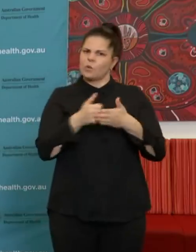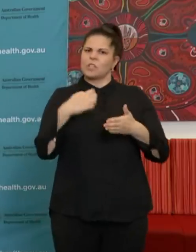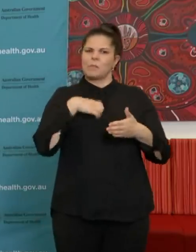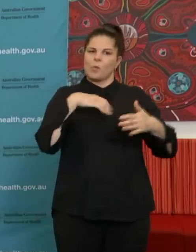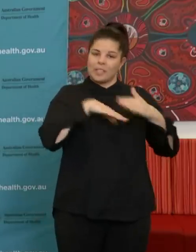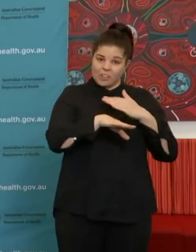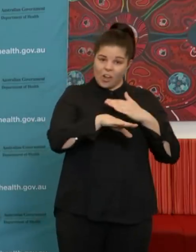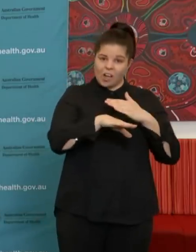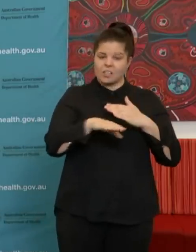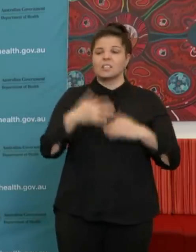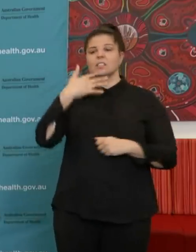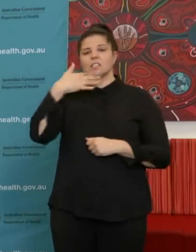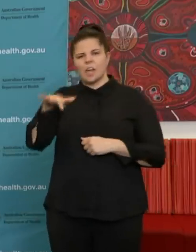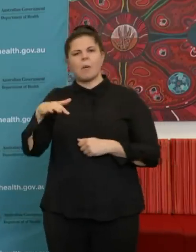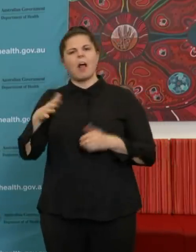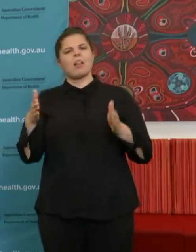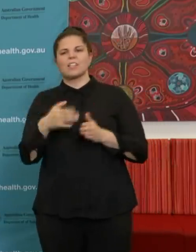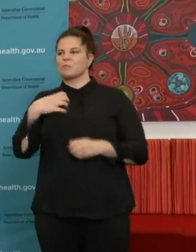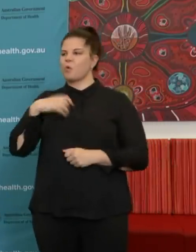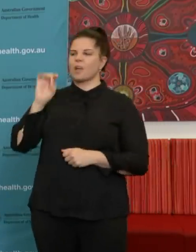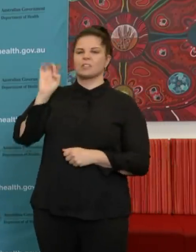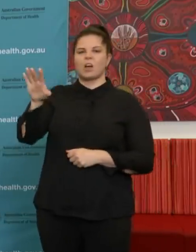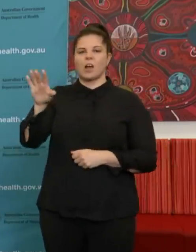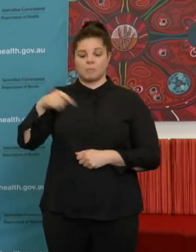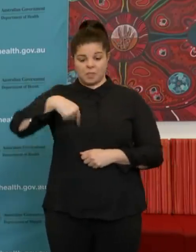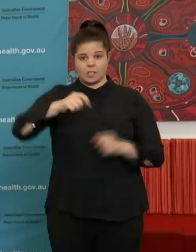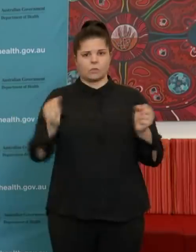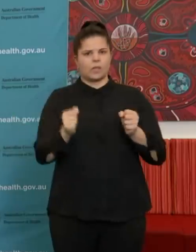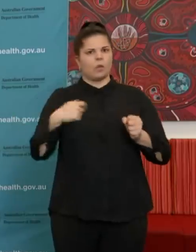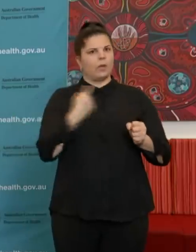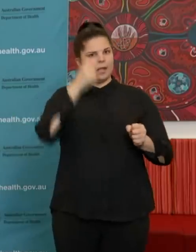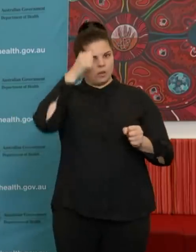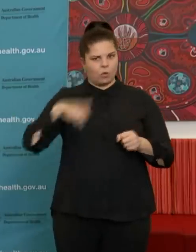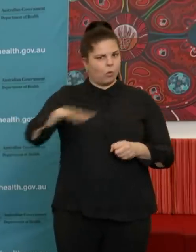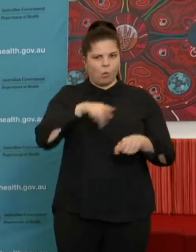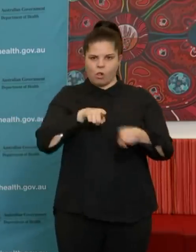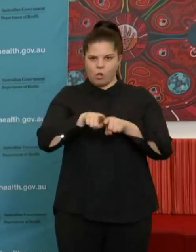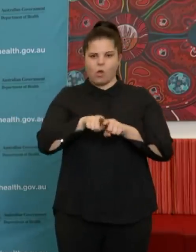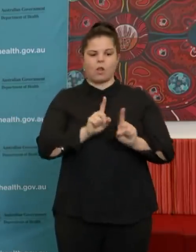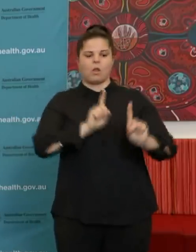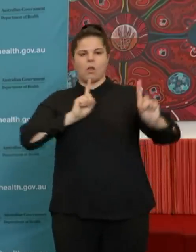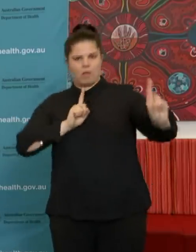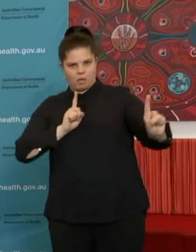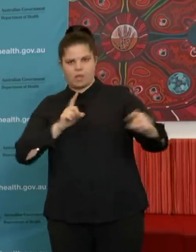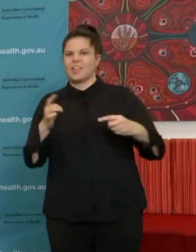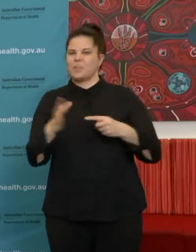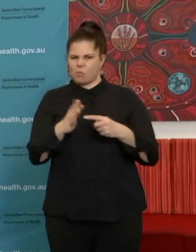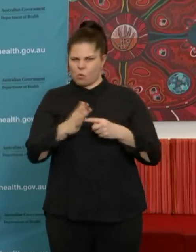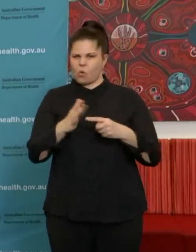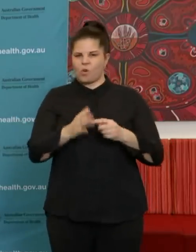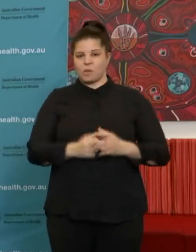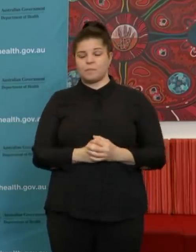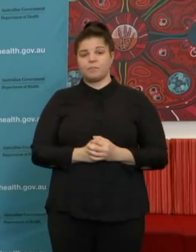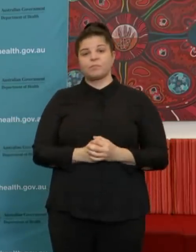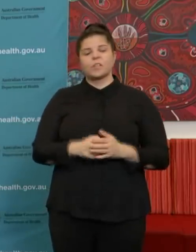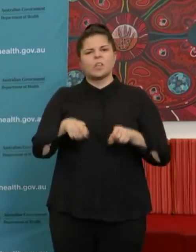And so that won't be the case in this winter. indeed, some of our early surveillance in relation to